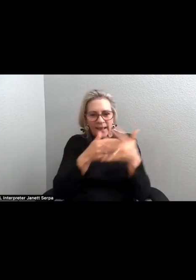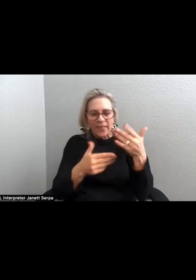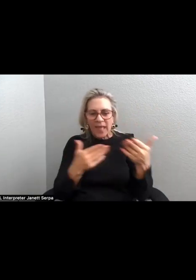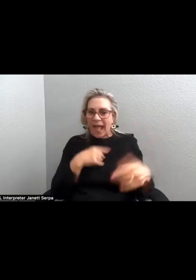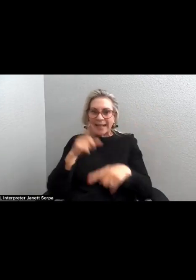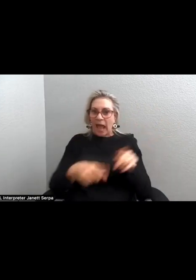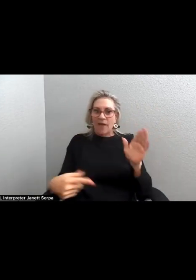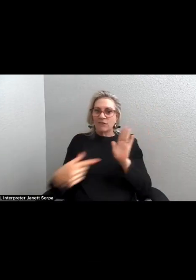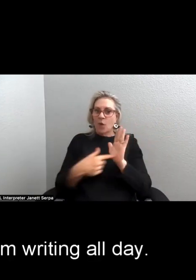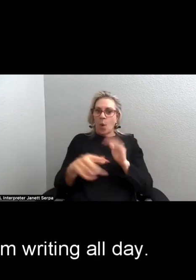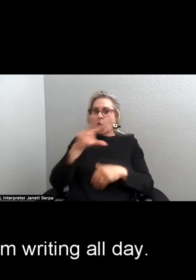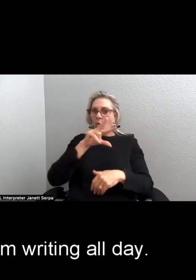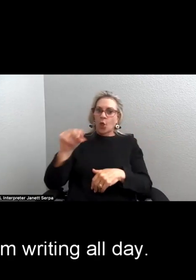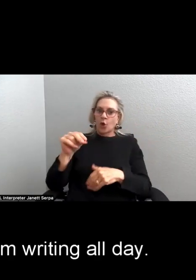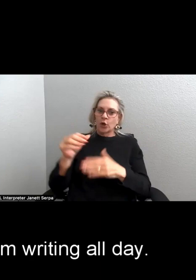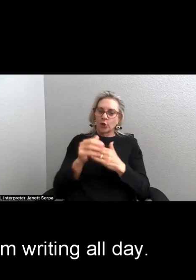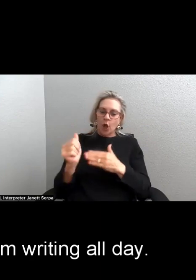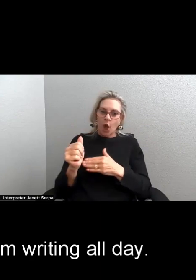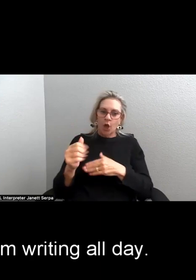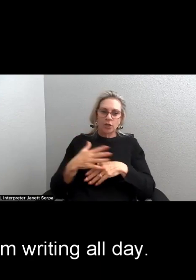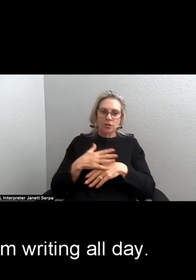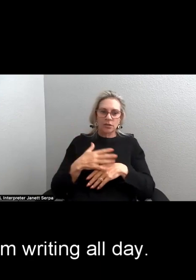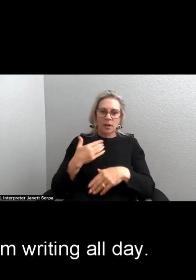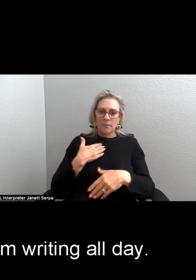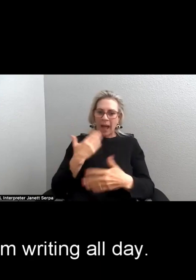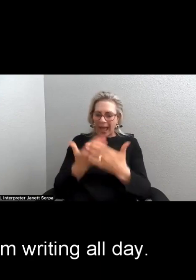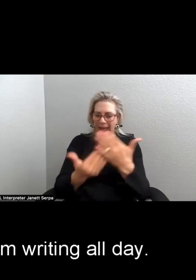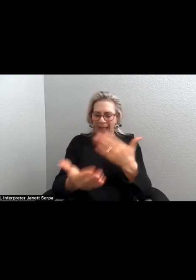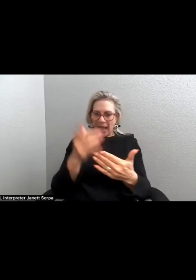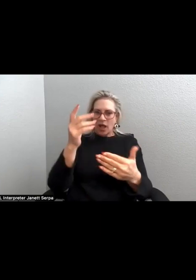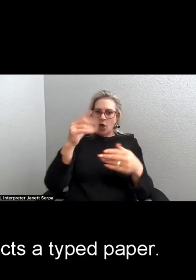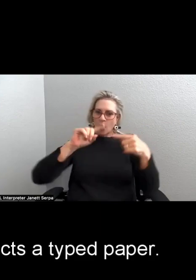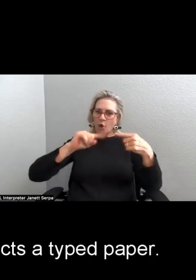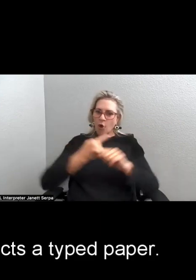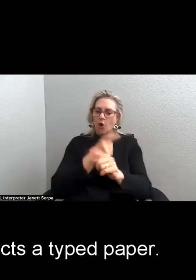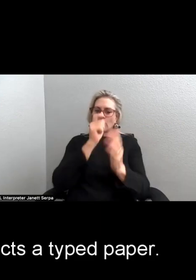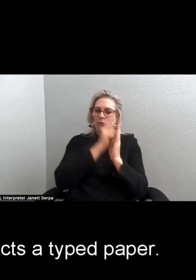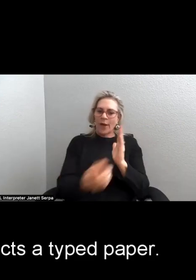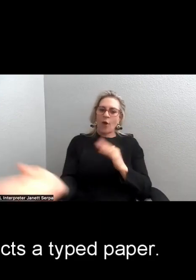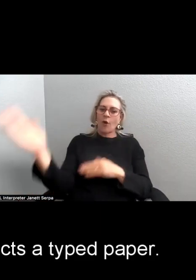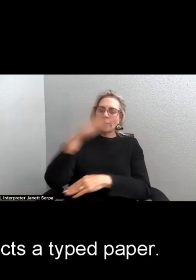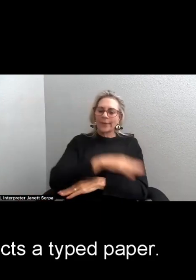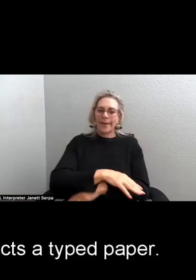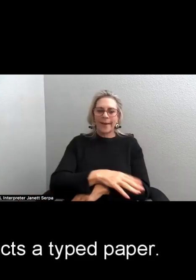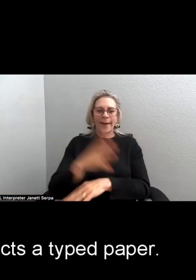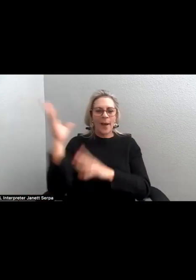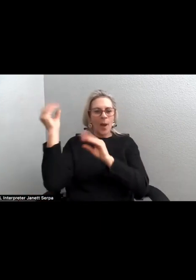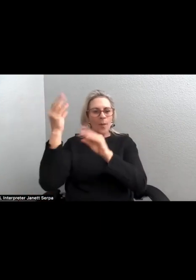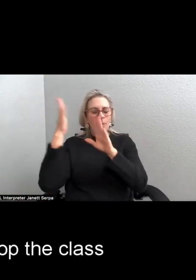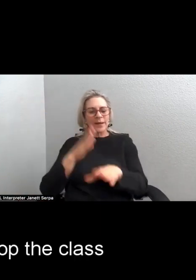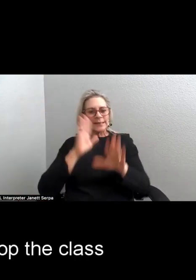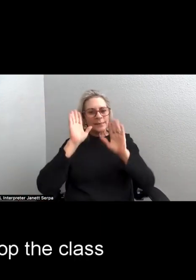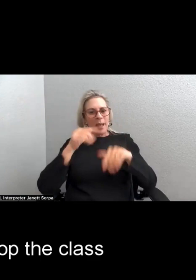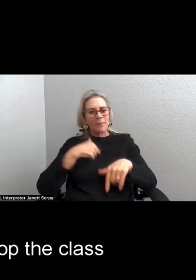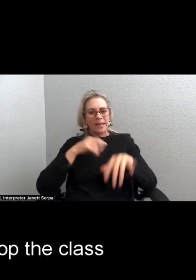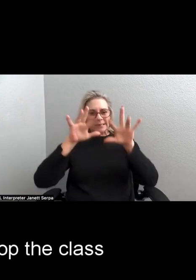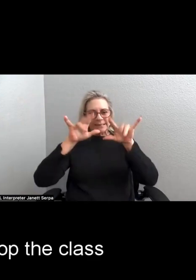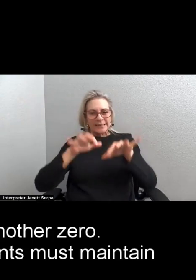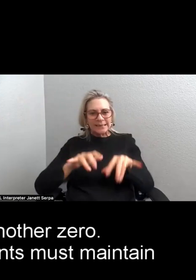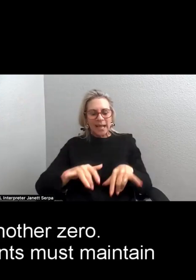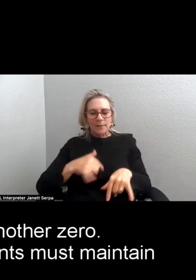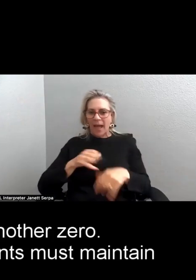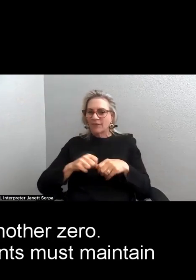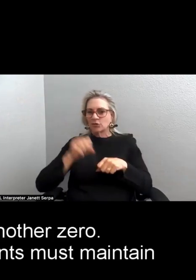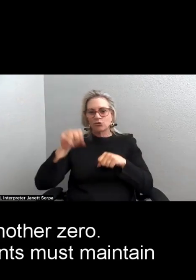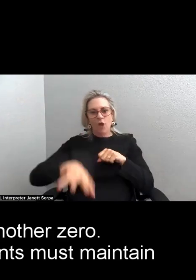$30. My fingers hurt from writing all day. The professor expects a typed paper. I'll have to drop the